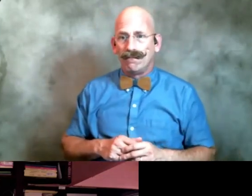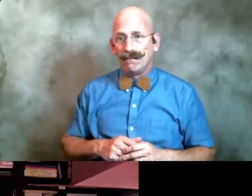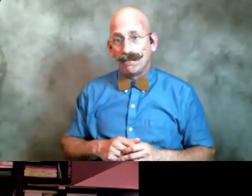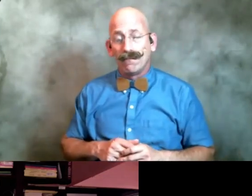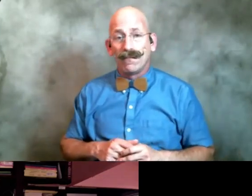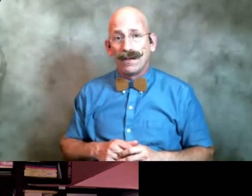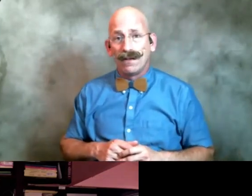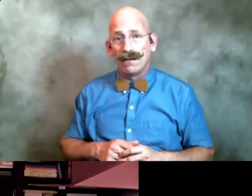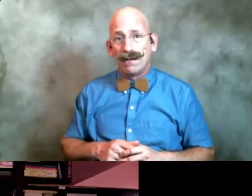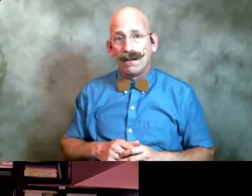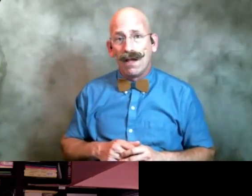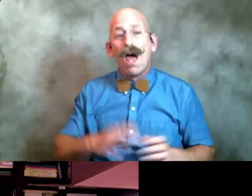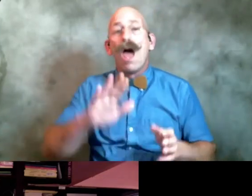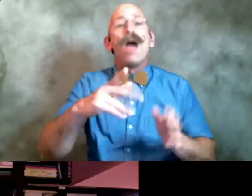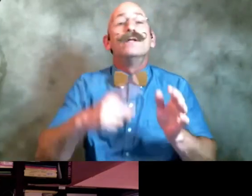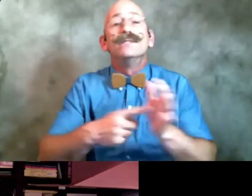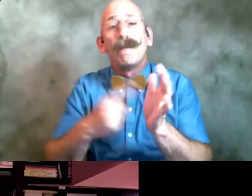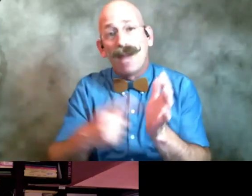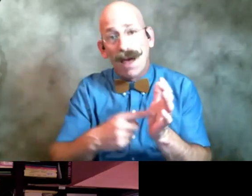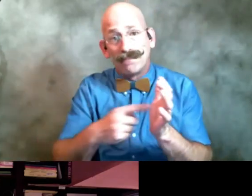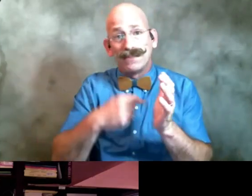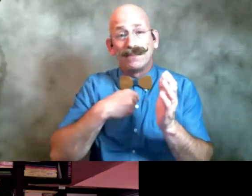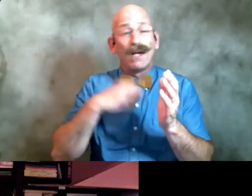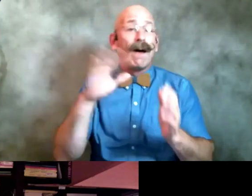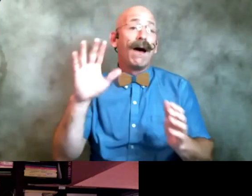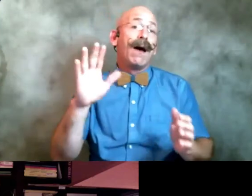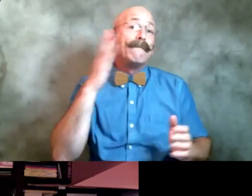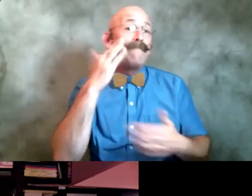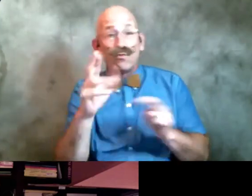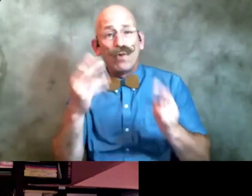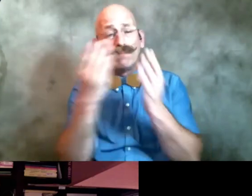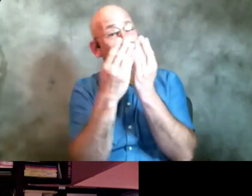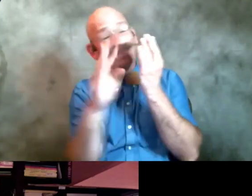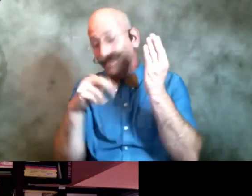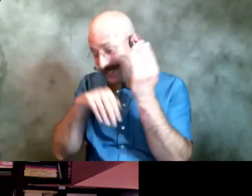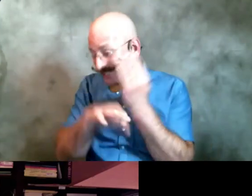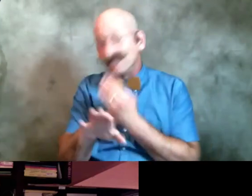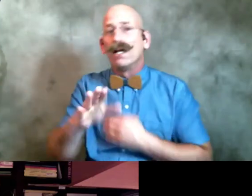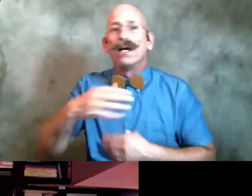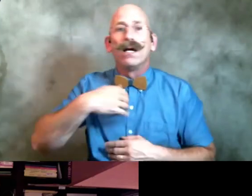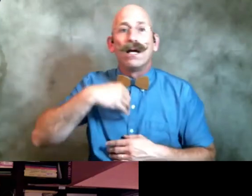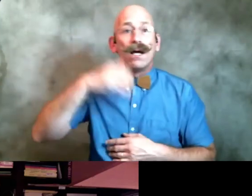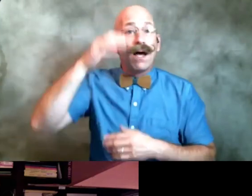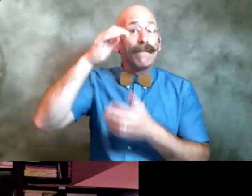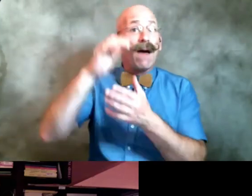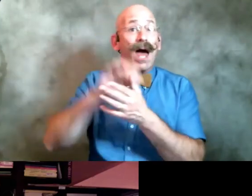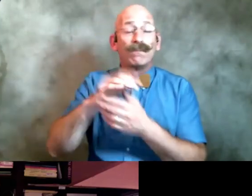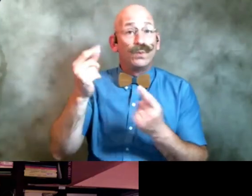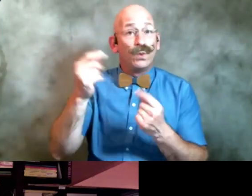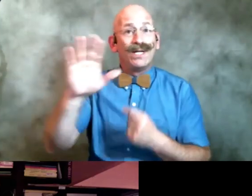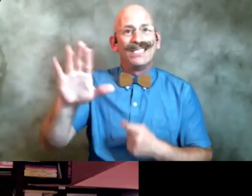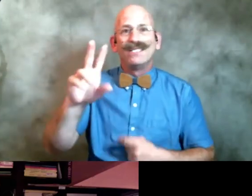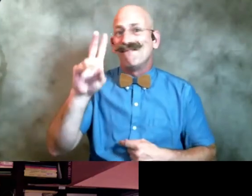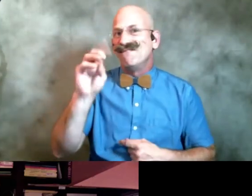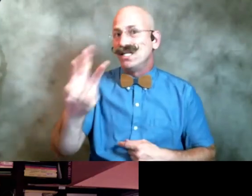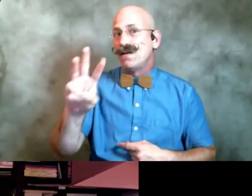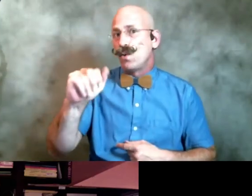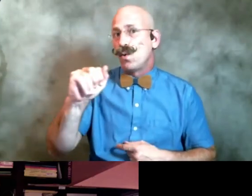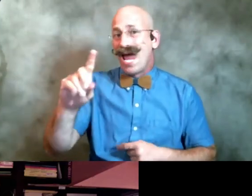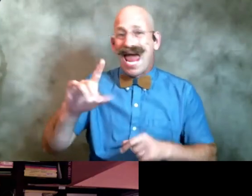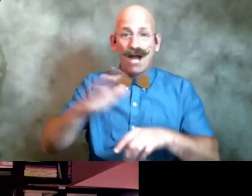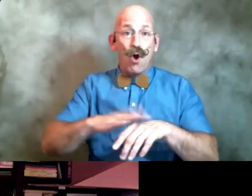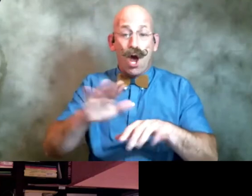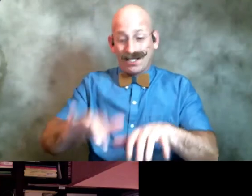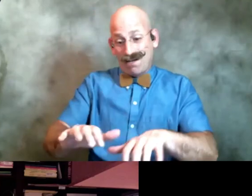sometimes when i walk into the bedroom my husband quickly takes the ad for the vw bus off the computer screen